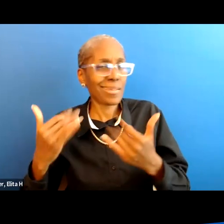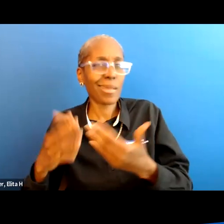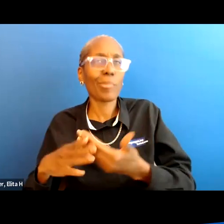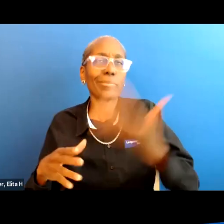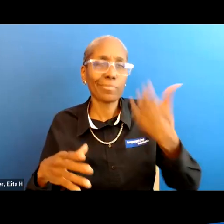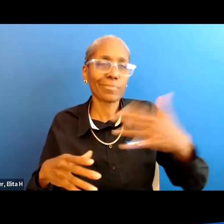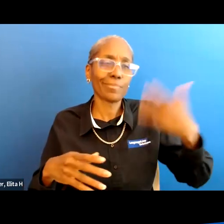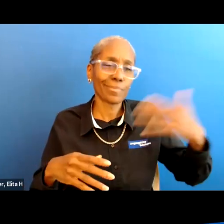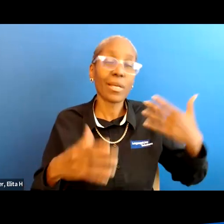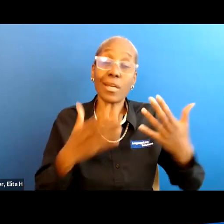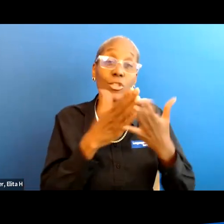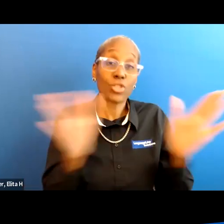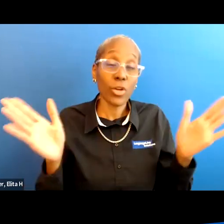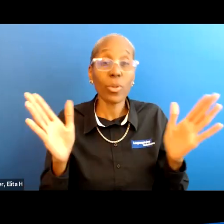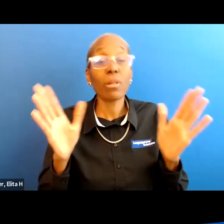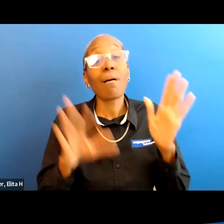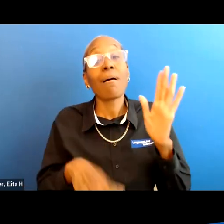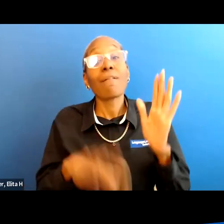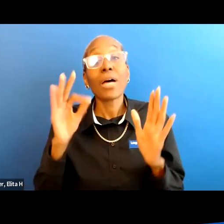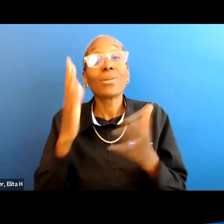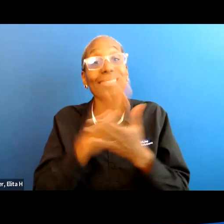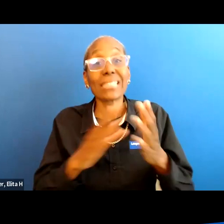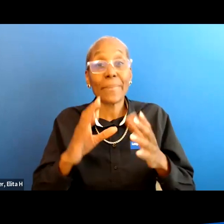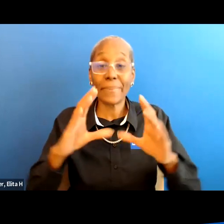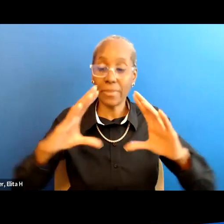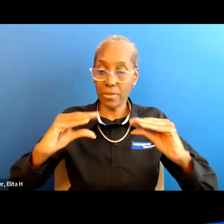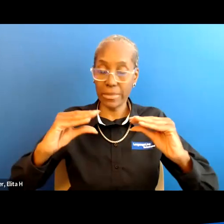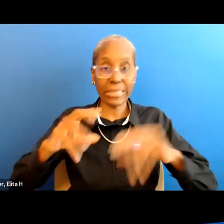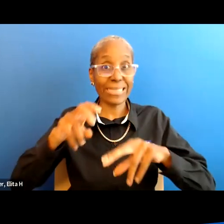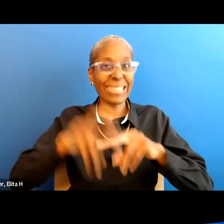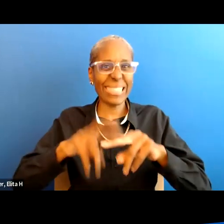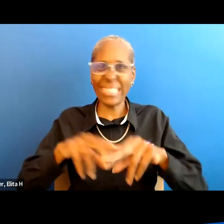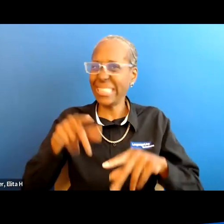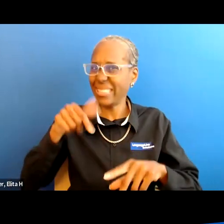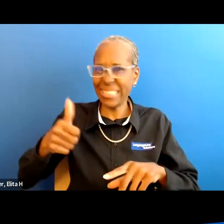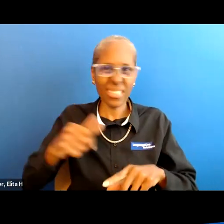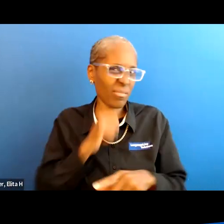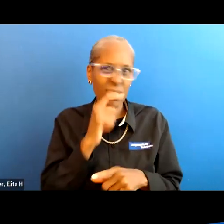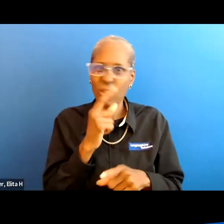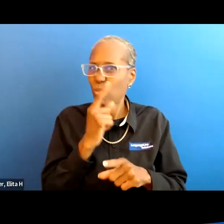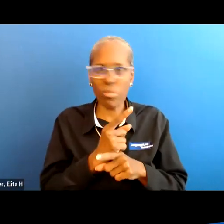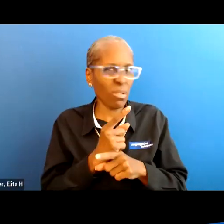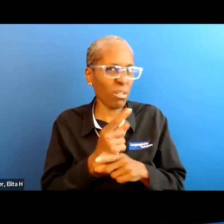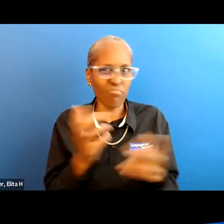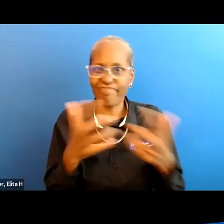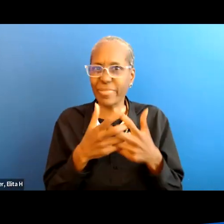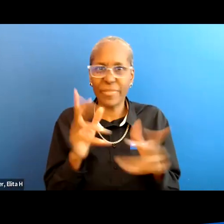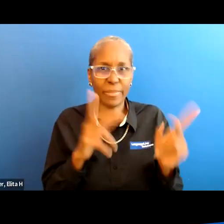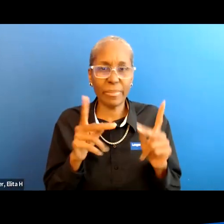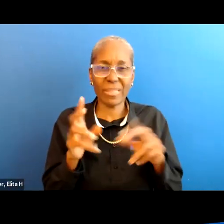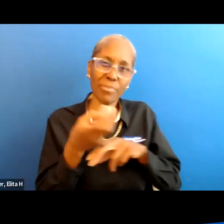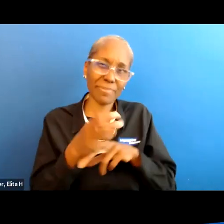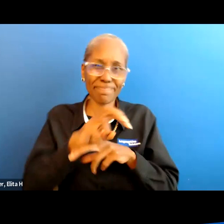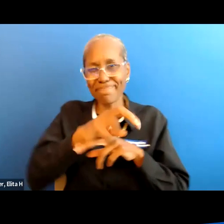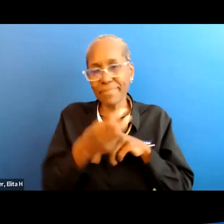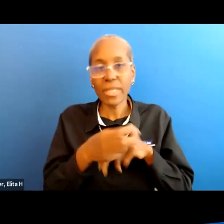in general it's been found that some of the seating hasn't been quite right uh for people and so they've been having